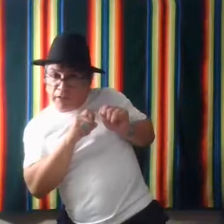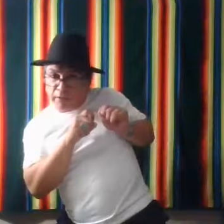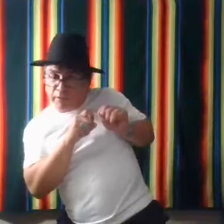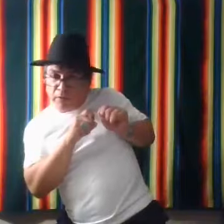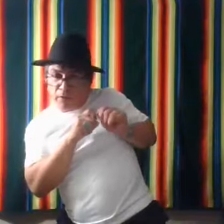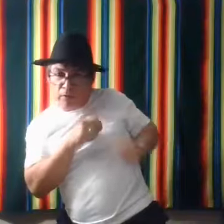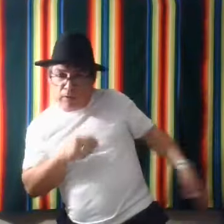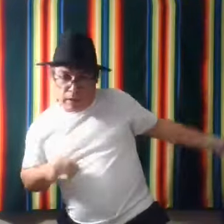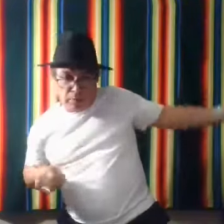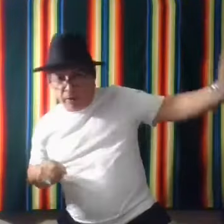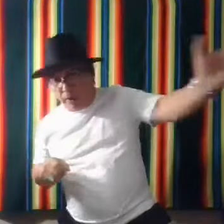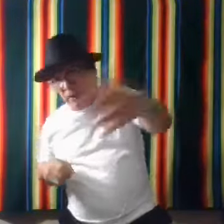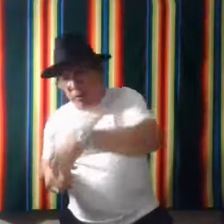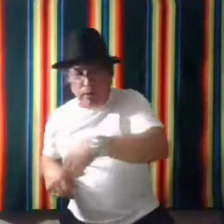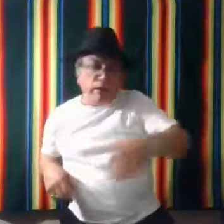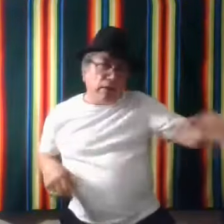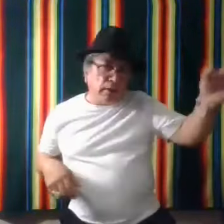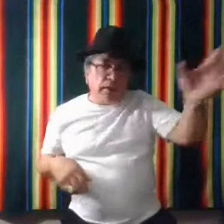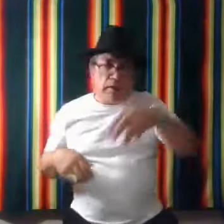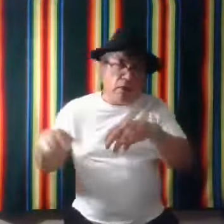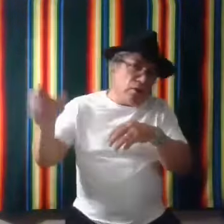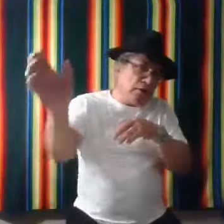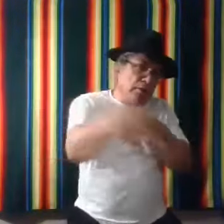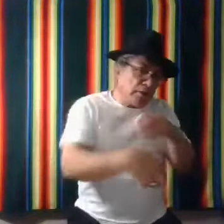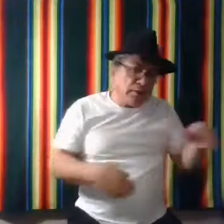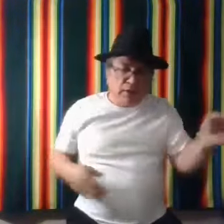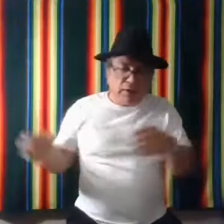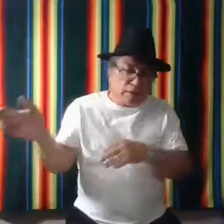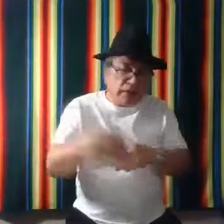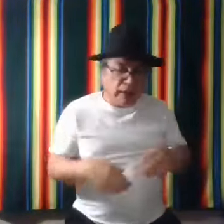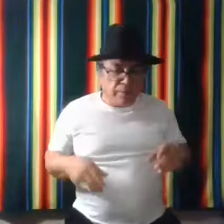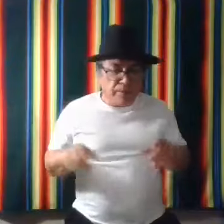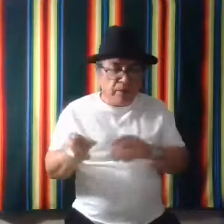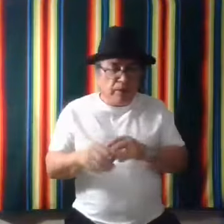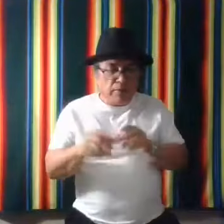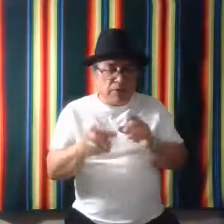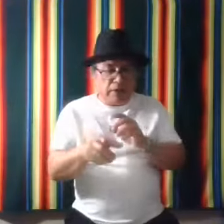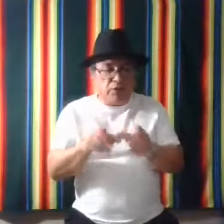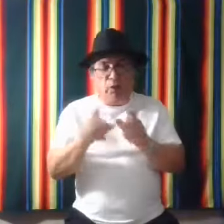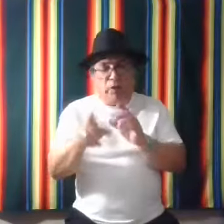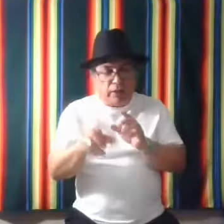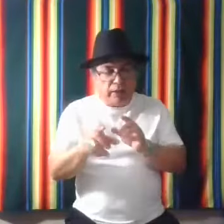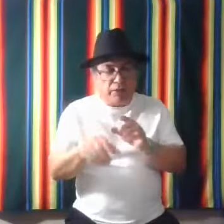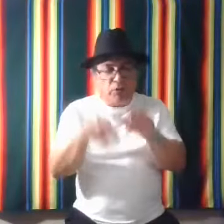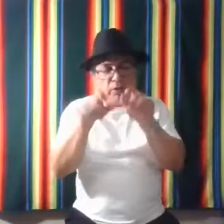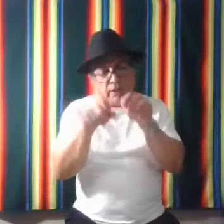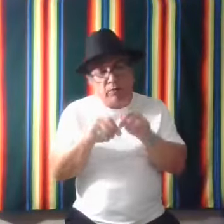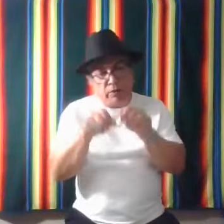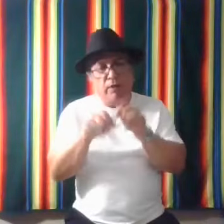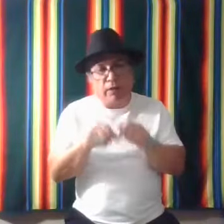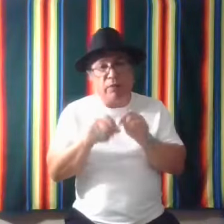You know, that bear had. Had claws. Swinging at them. But that story. And that story. That's how they